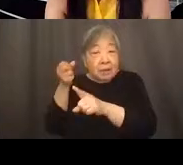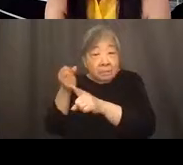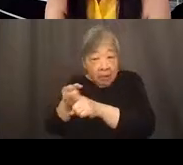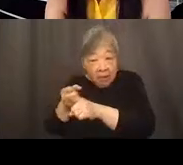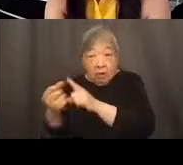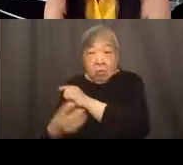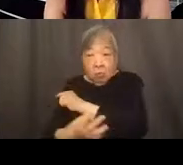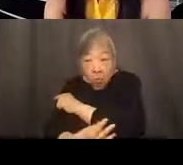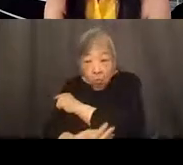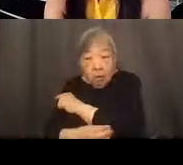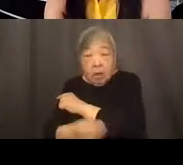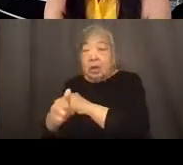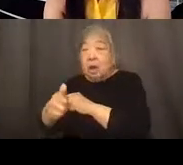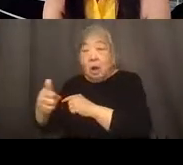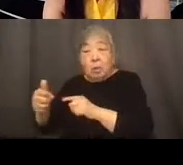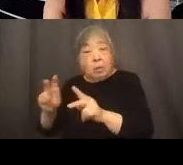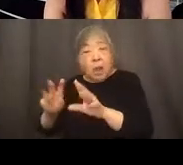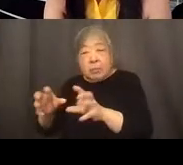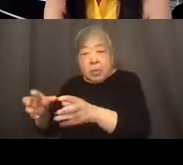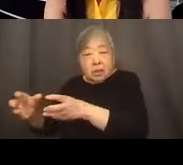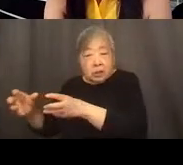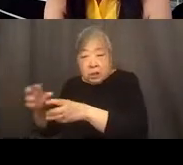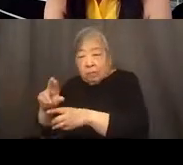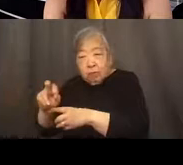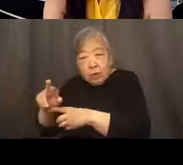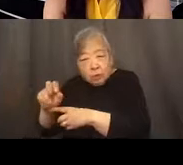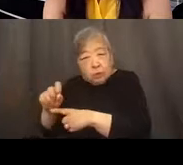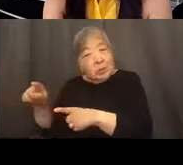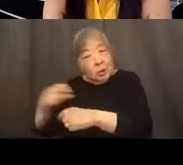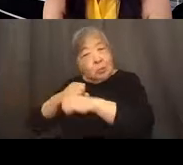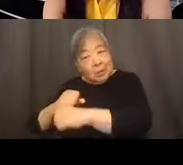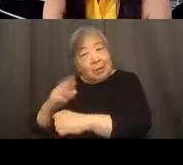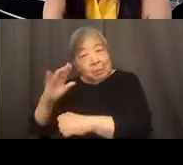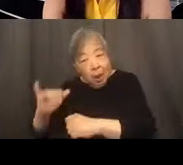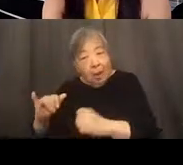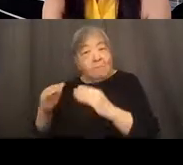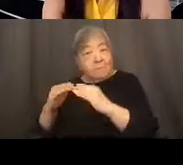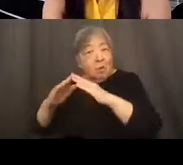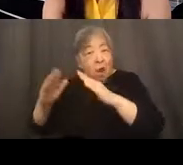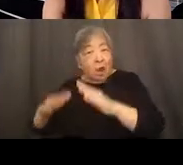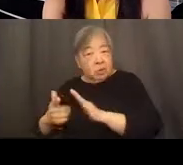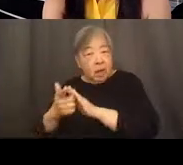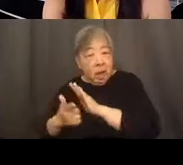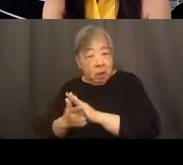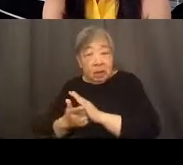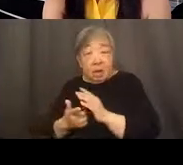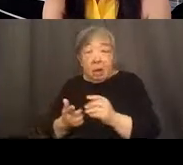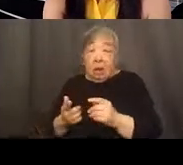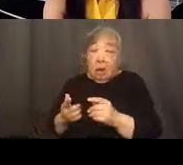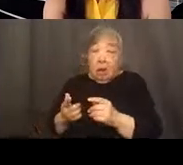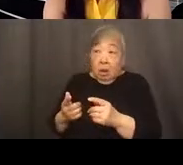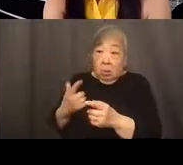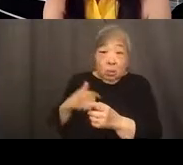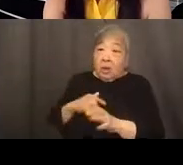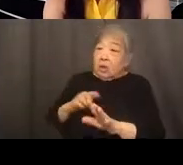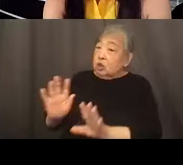other populations of renters that are protected by the Fair Housing Act. So, you know, we certainly discourage our members from